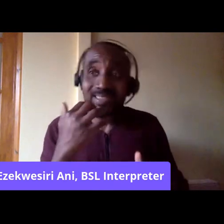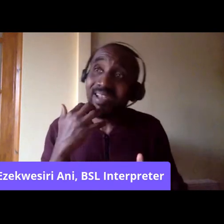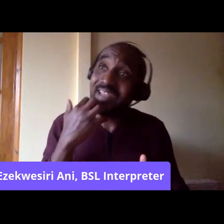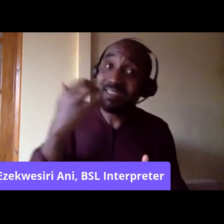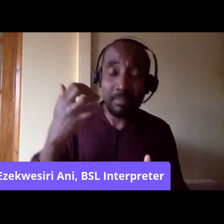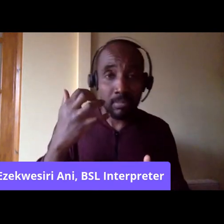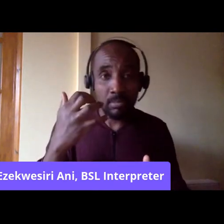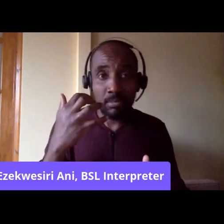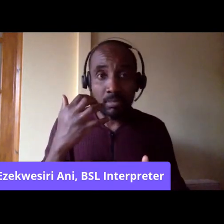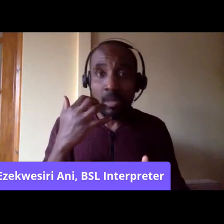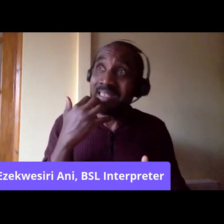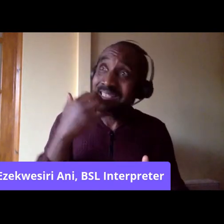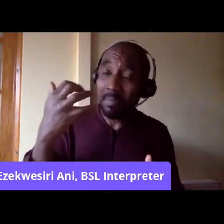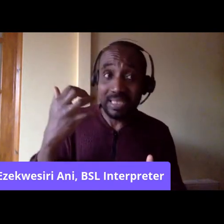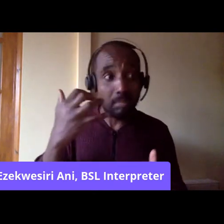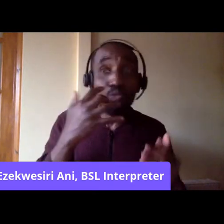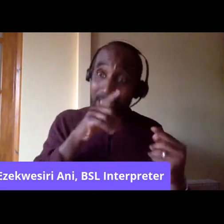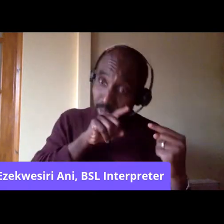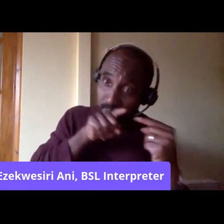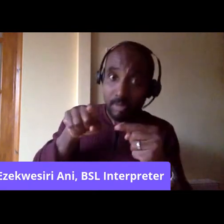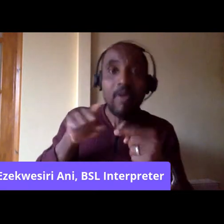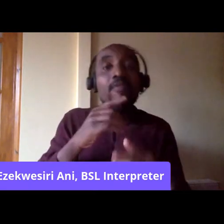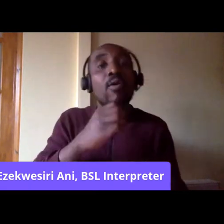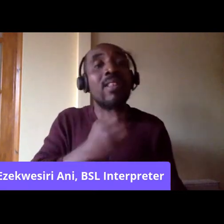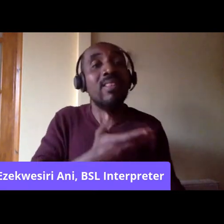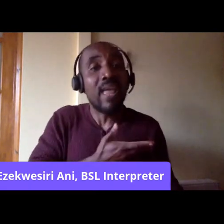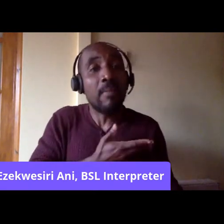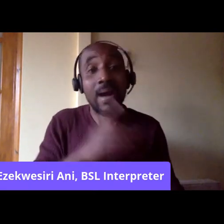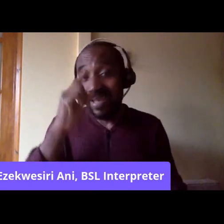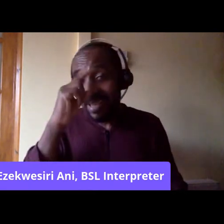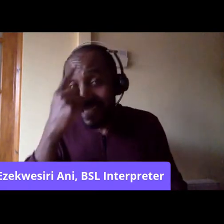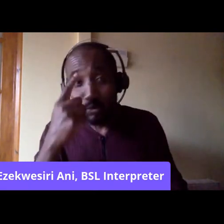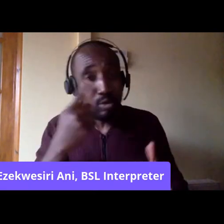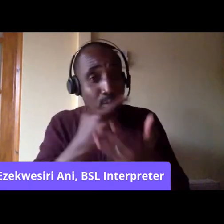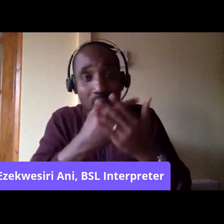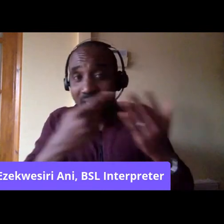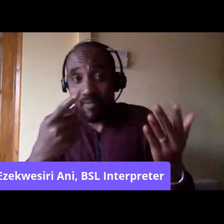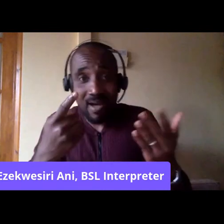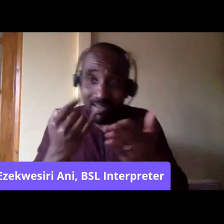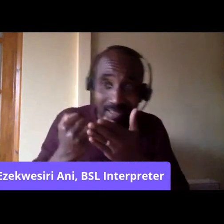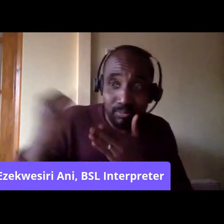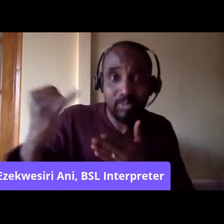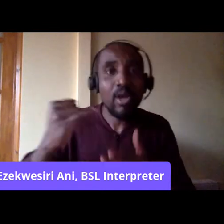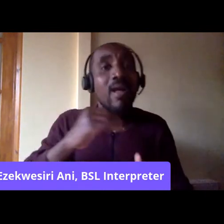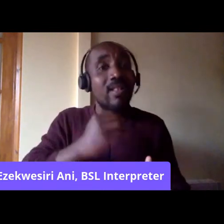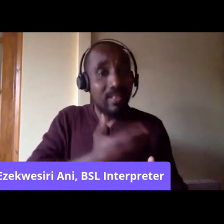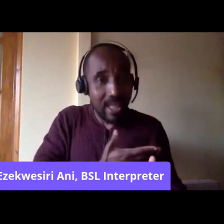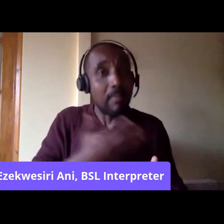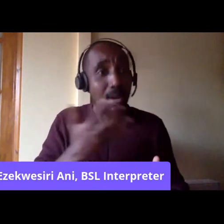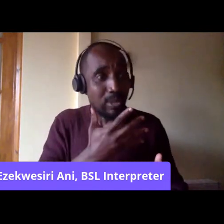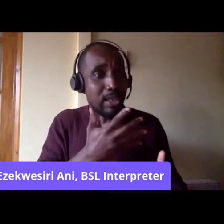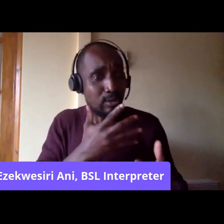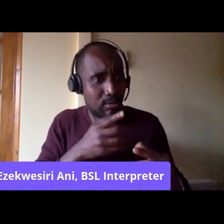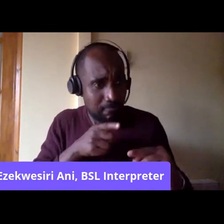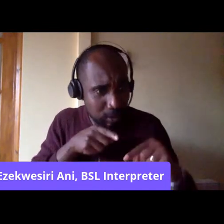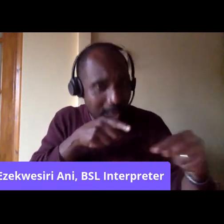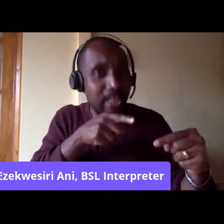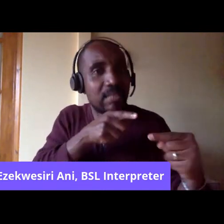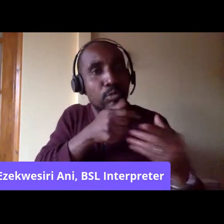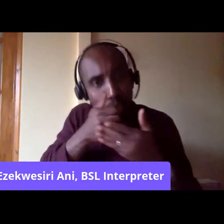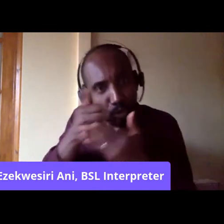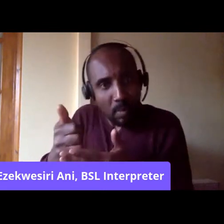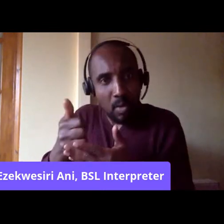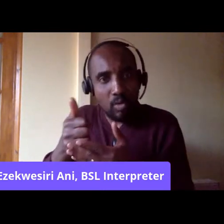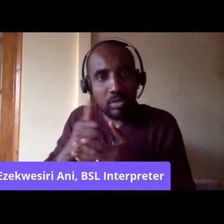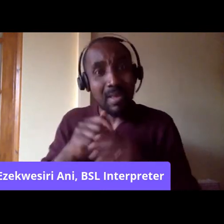do have to fight against anti-Hindu sentiment or whatever that we find. So we have to be careful. The moment that